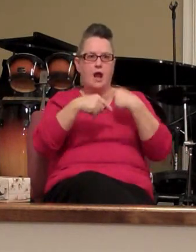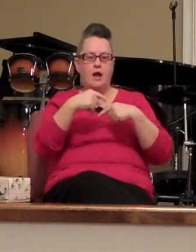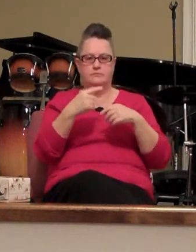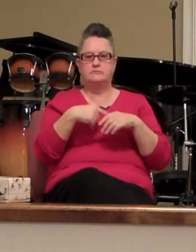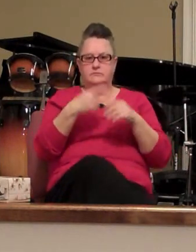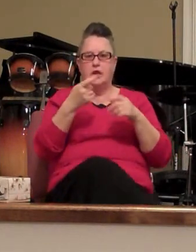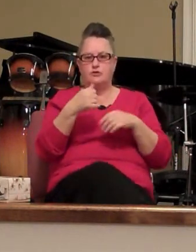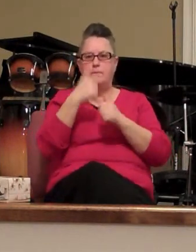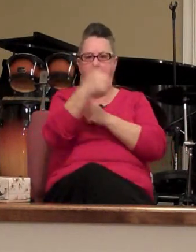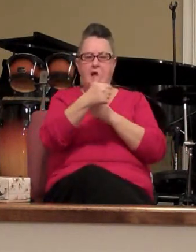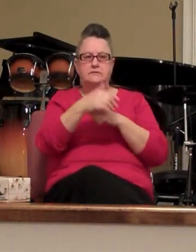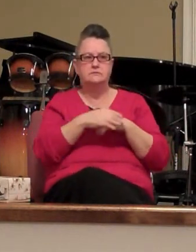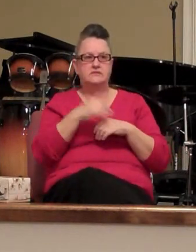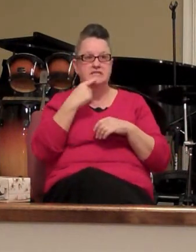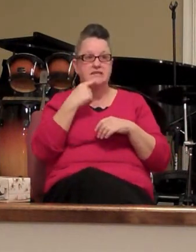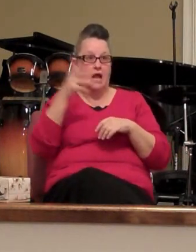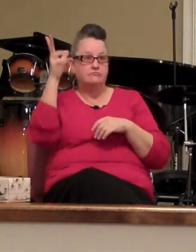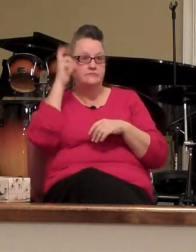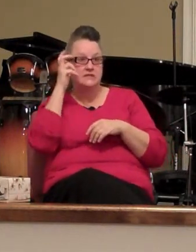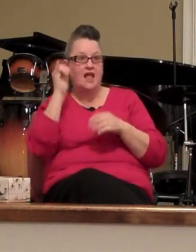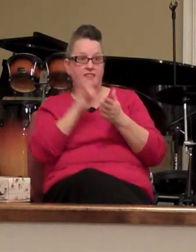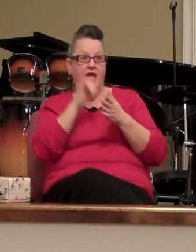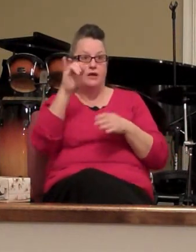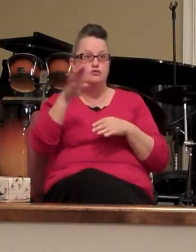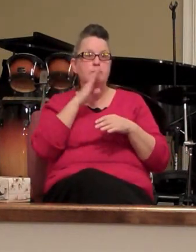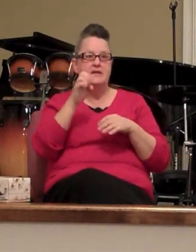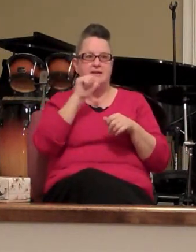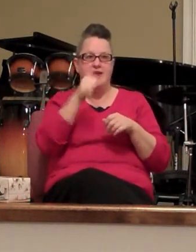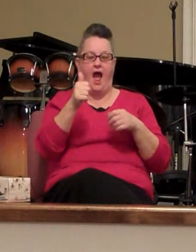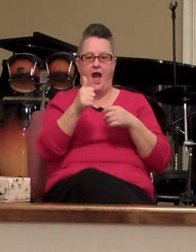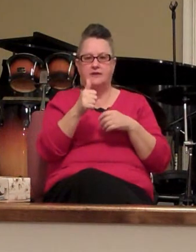and he said take heed that ye be not deceived